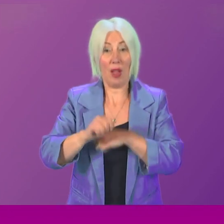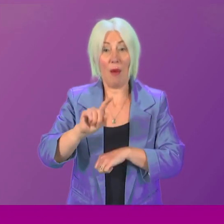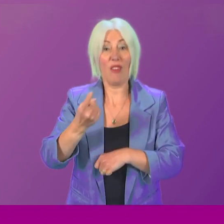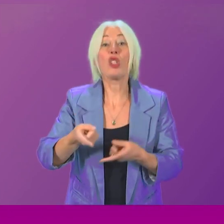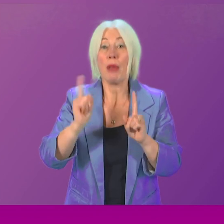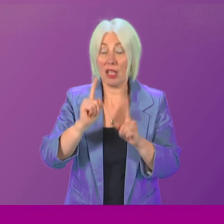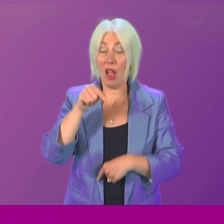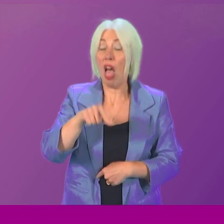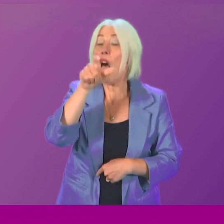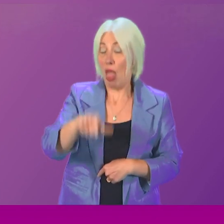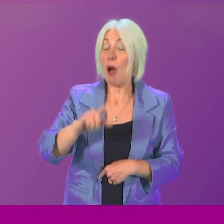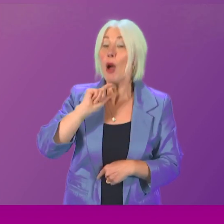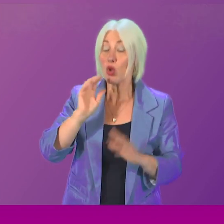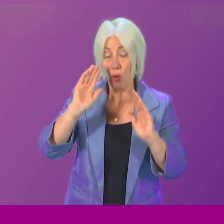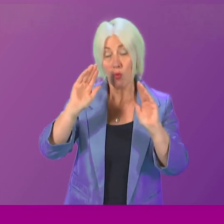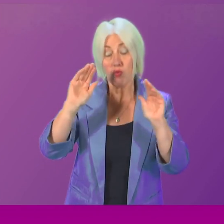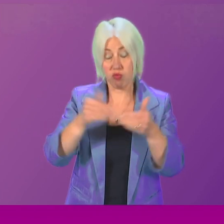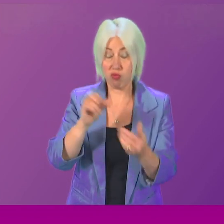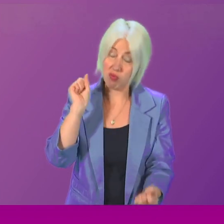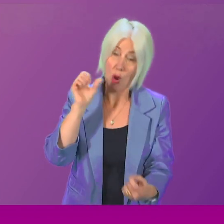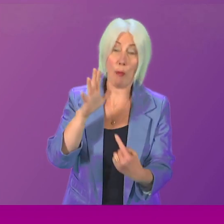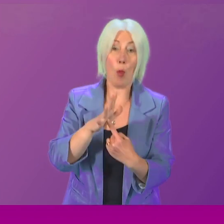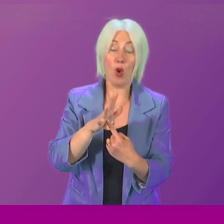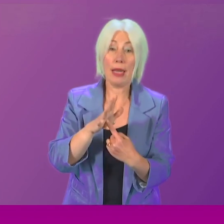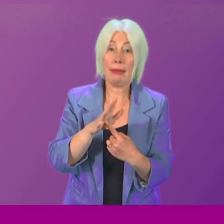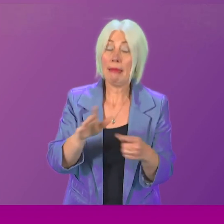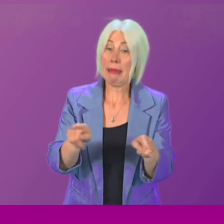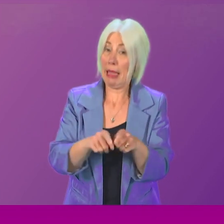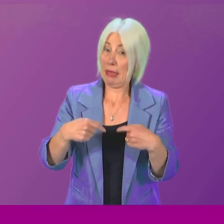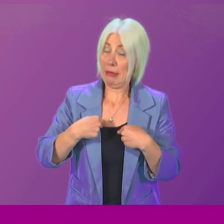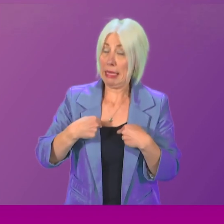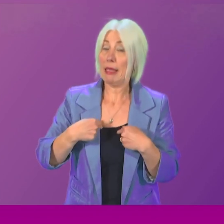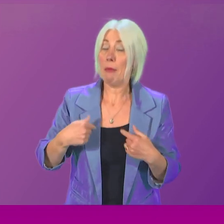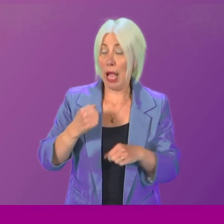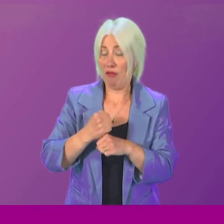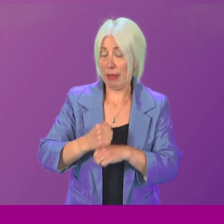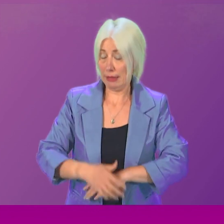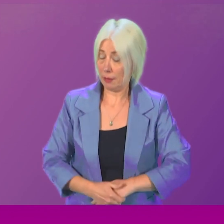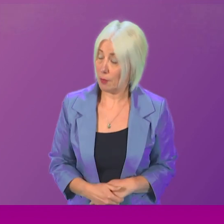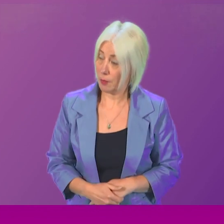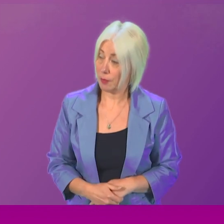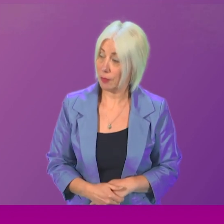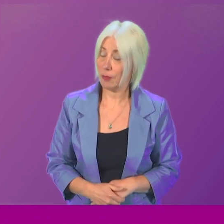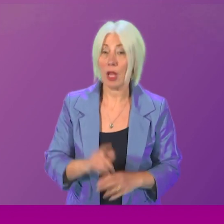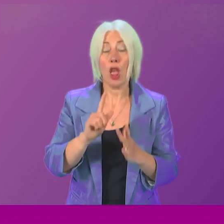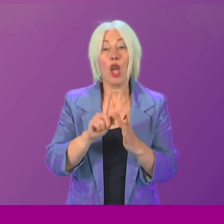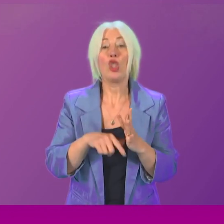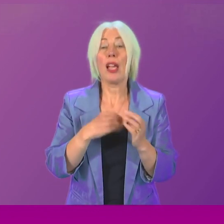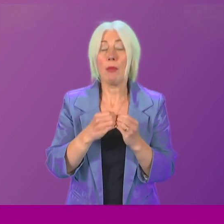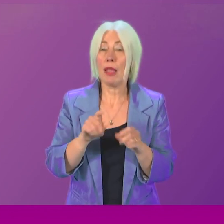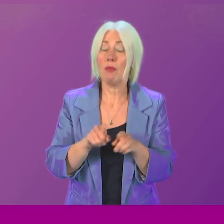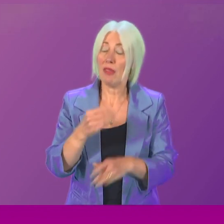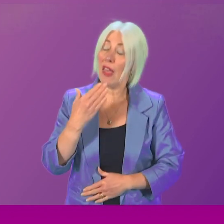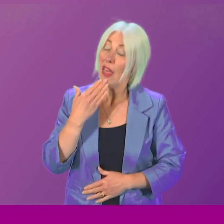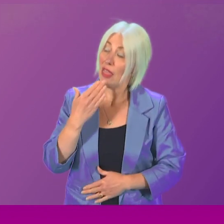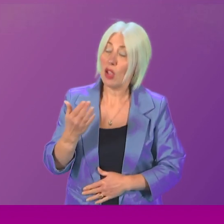as much importance to as I and my Government have done. Jackie Bailey. Can I too thank the First Minister for her